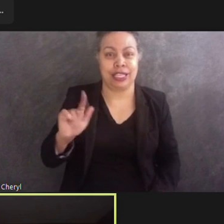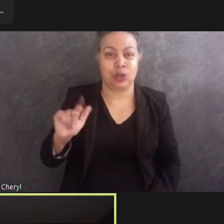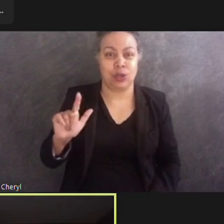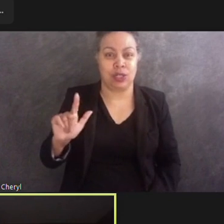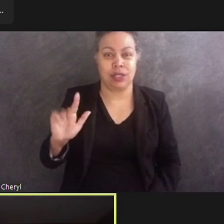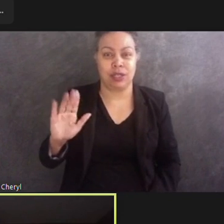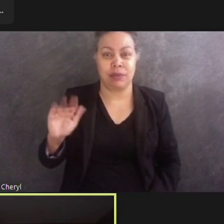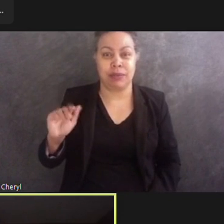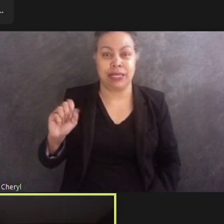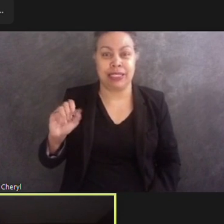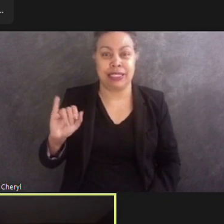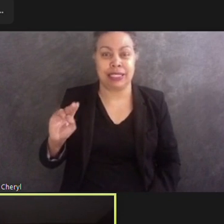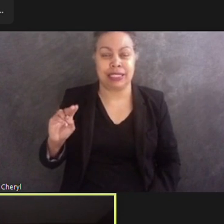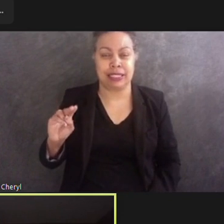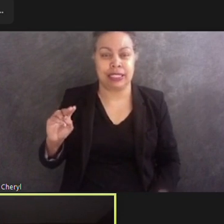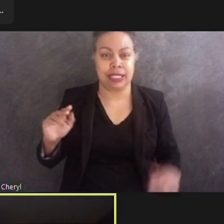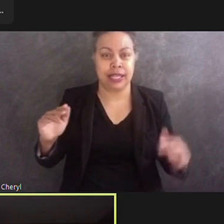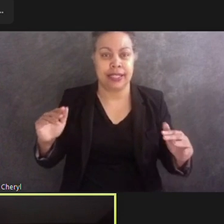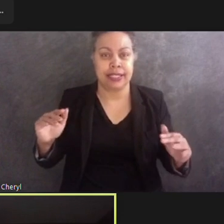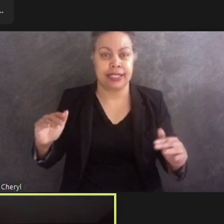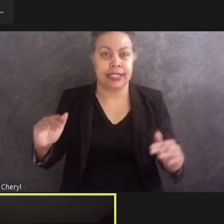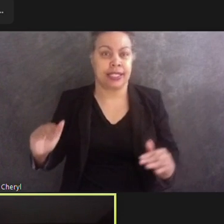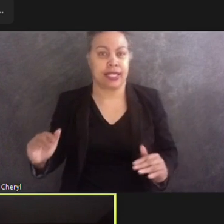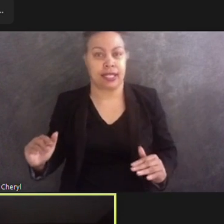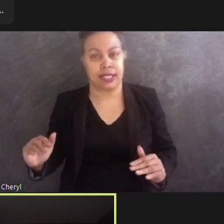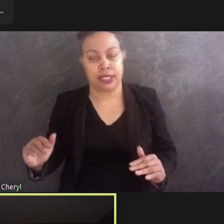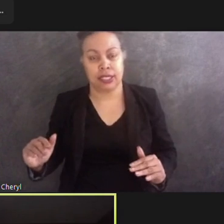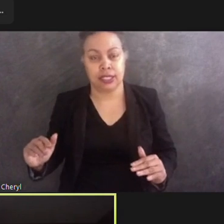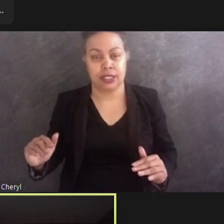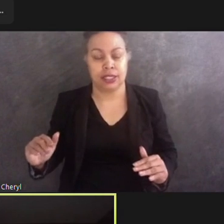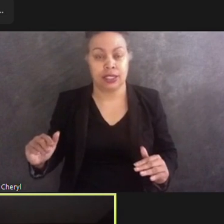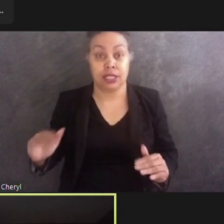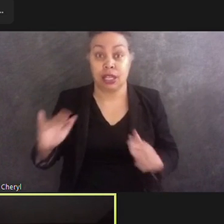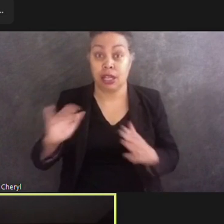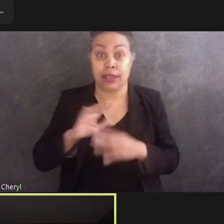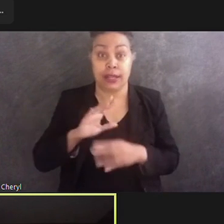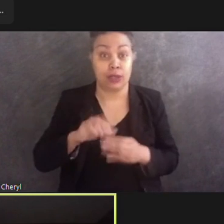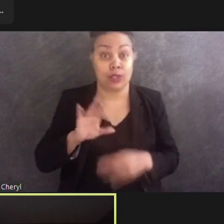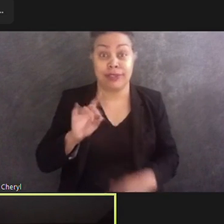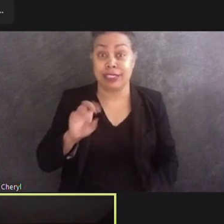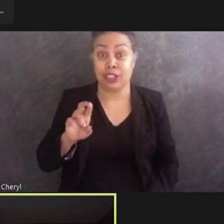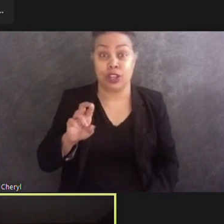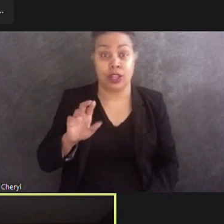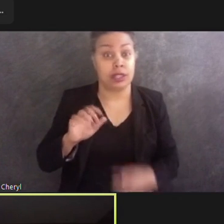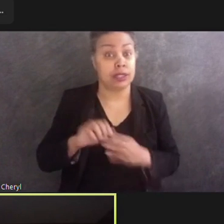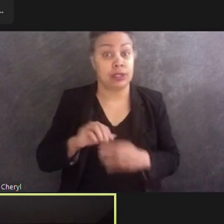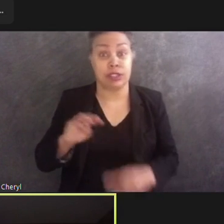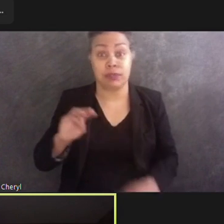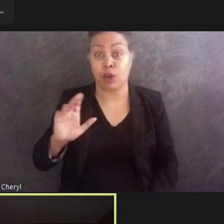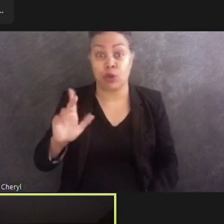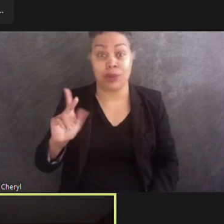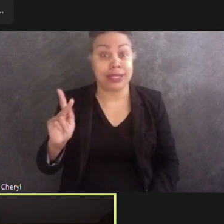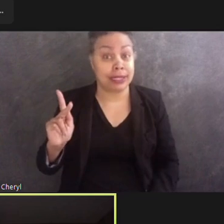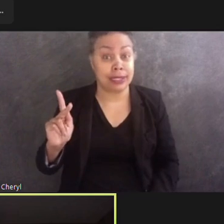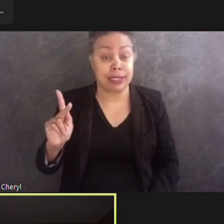And that includes the FDR Memorial. It also includes the Martin Luther King Memorial, Jefferson,